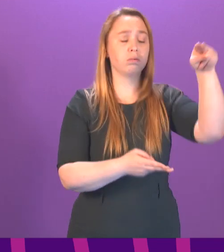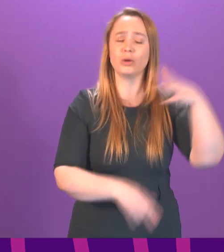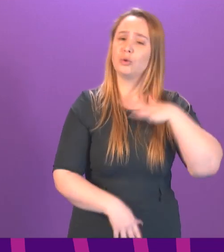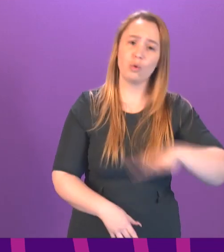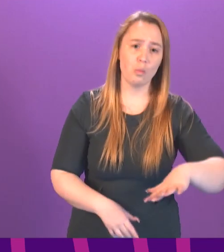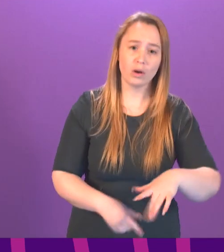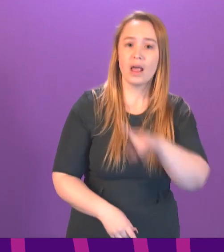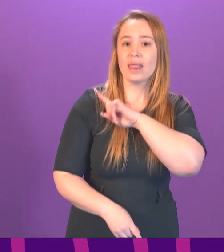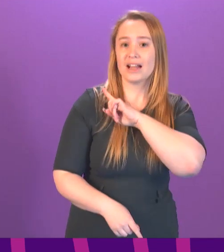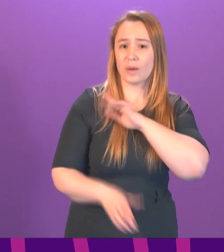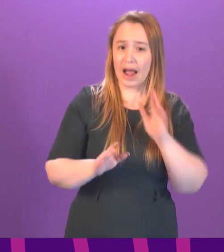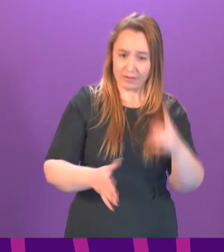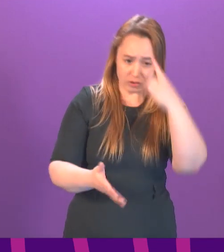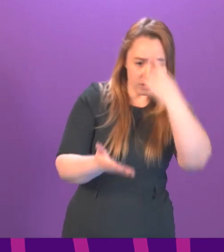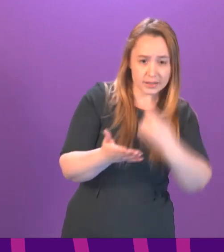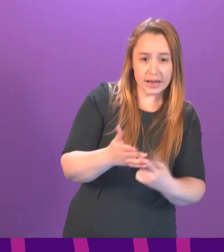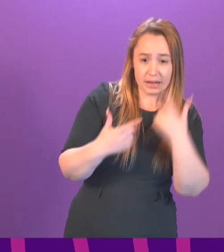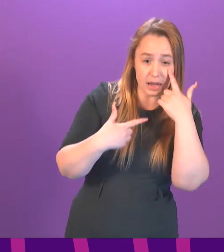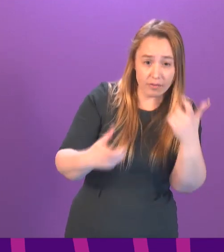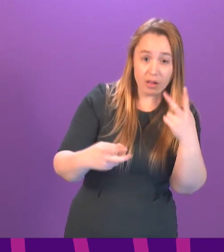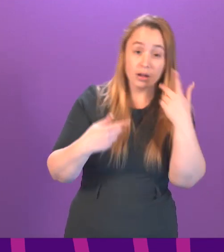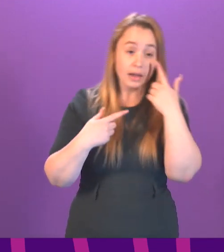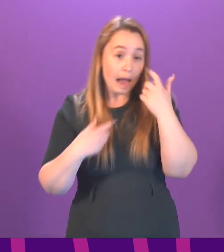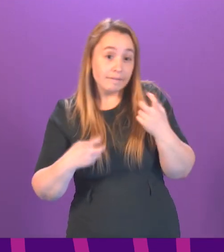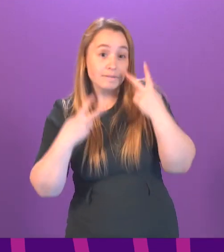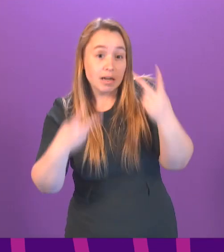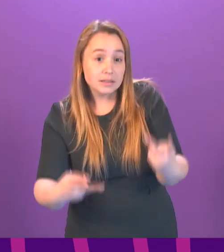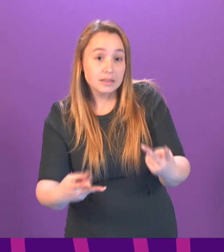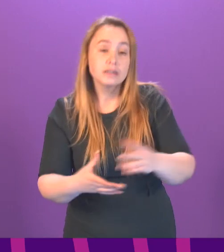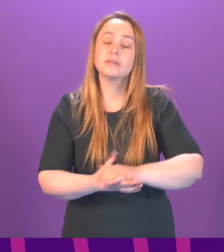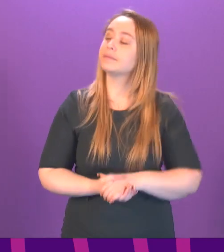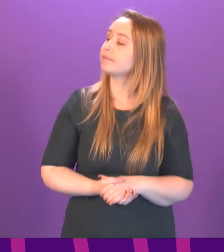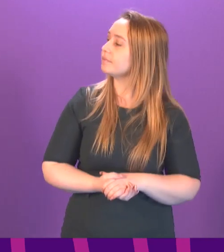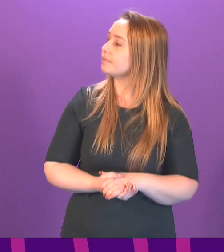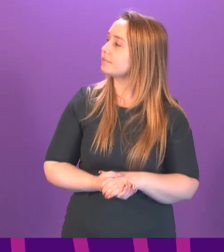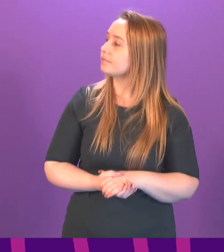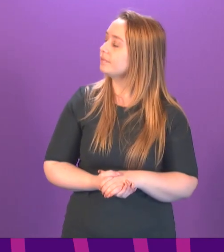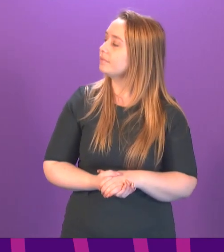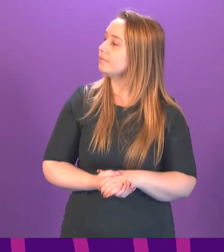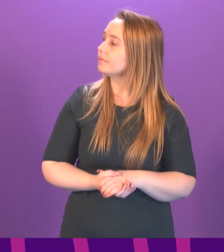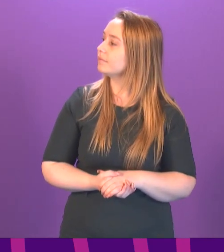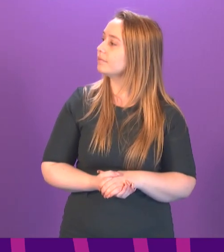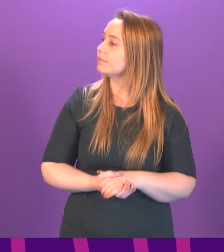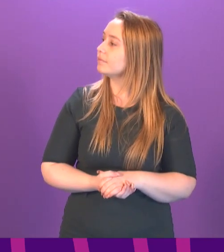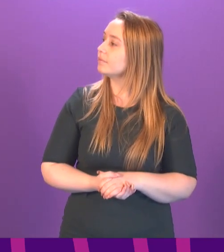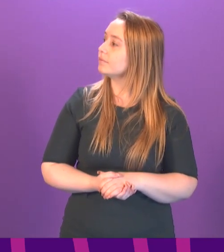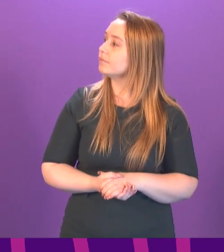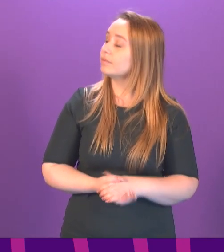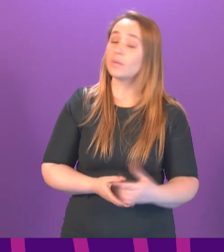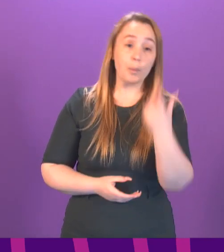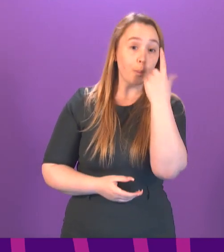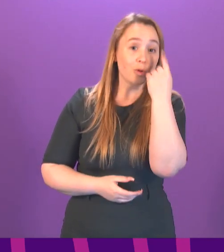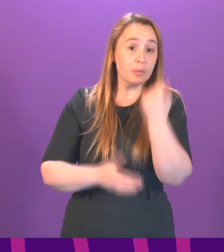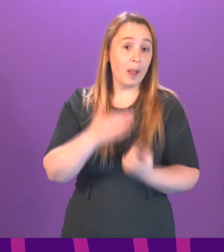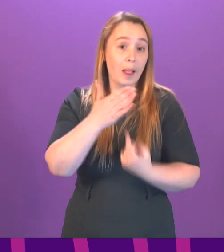which is why these decisions have to be taken so carefully. William Randy. William I'm pleased that the First Minister indicates that it might happen soon. And I'm